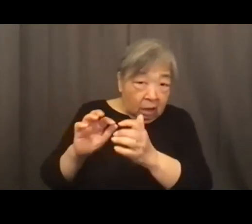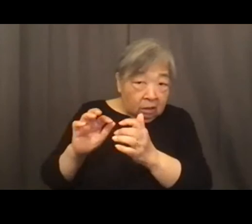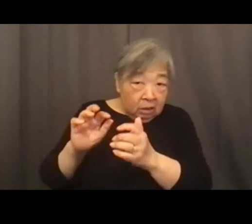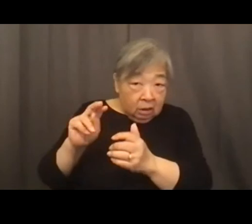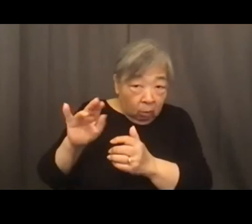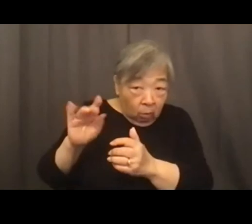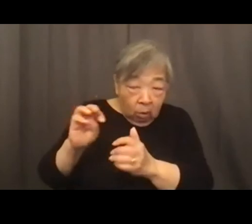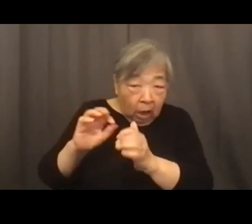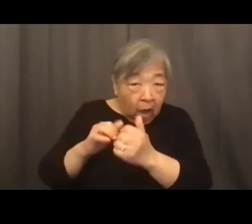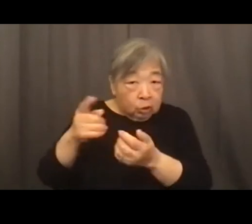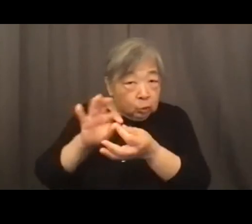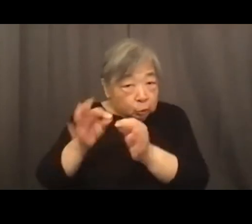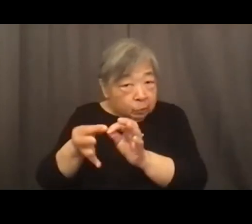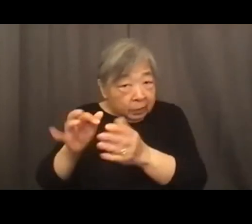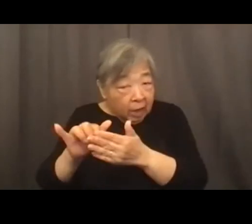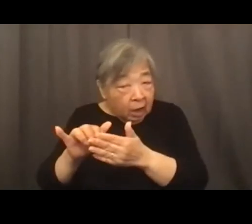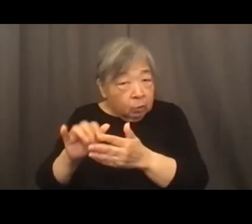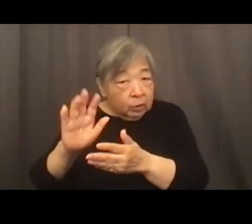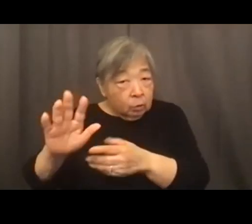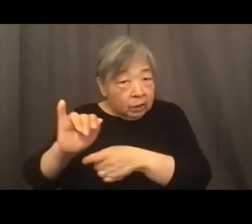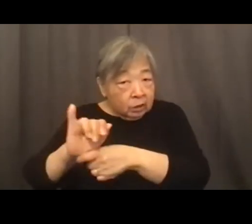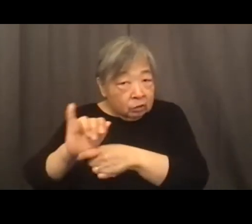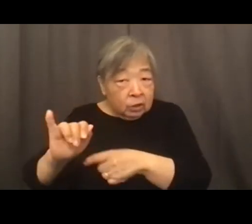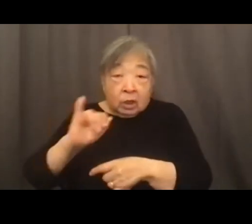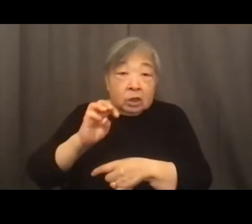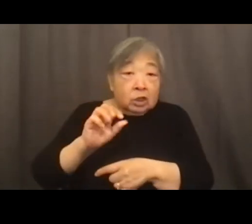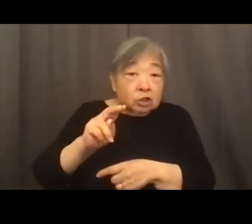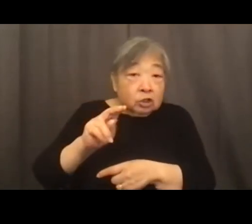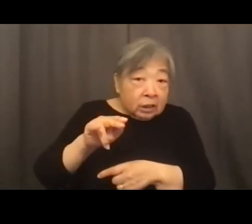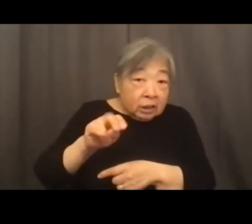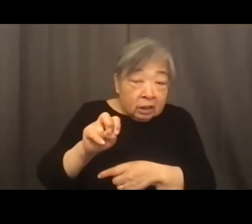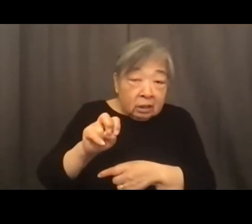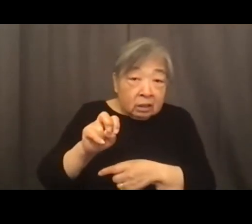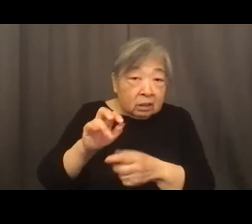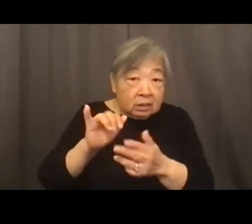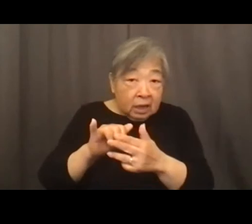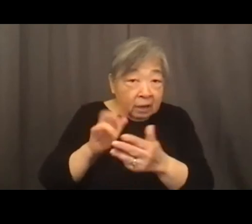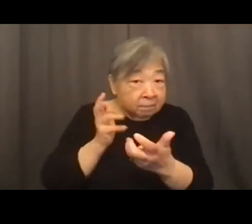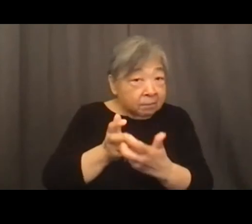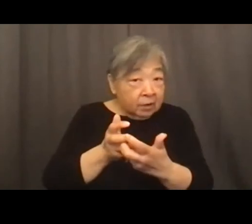with your industry and Janine does that follow from our discussion earlier?